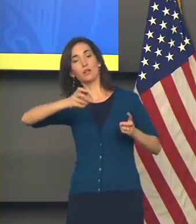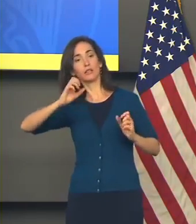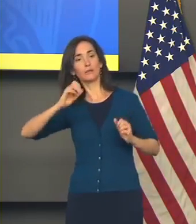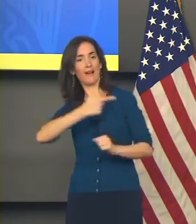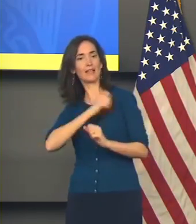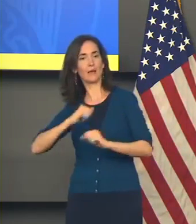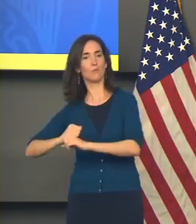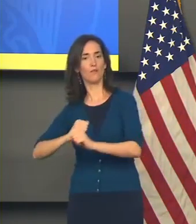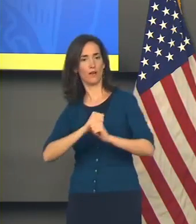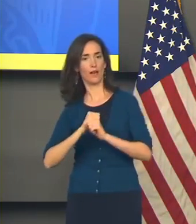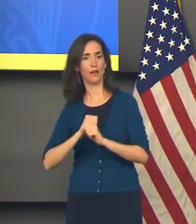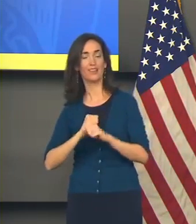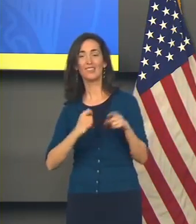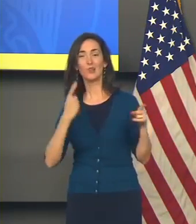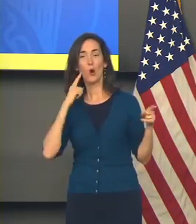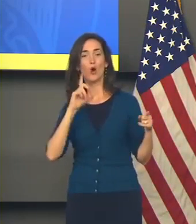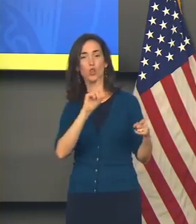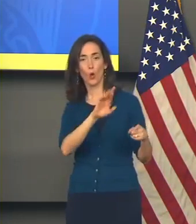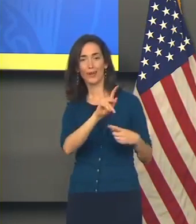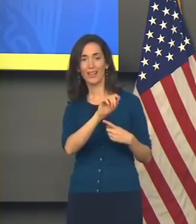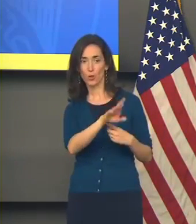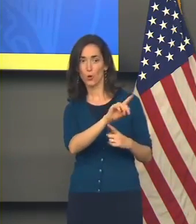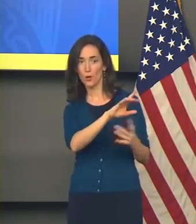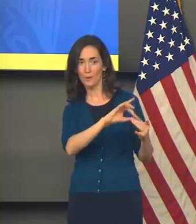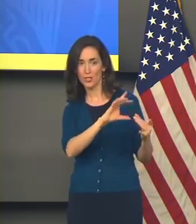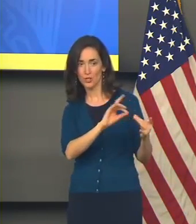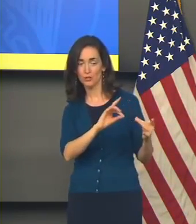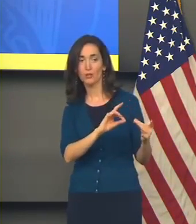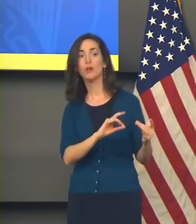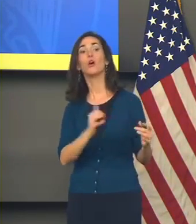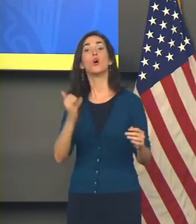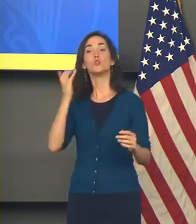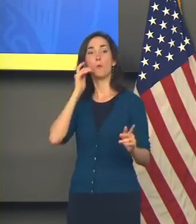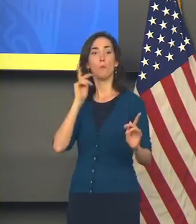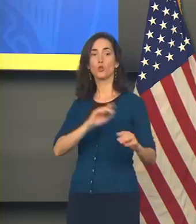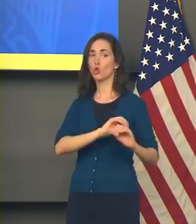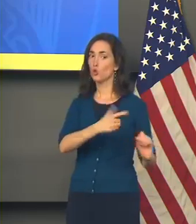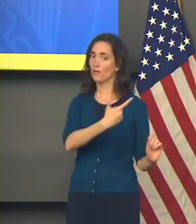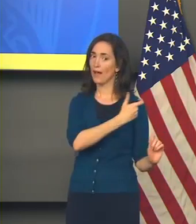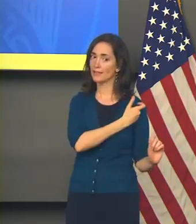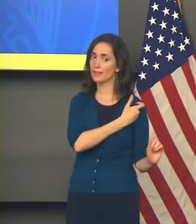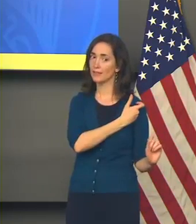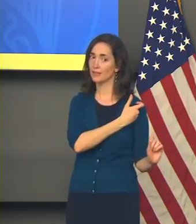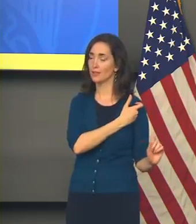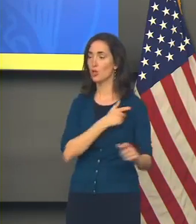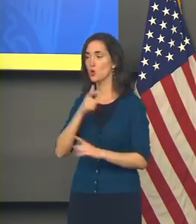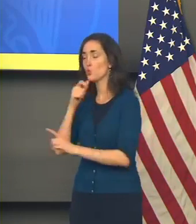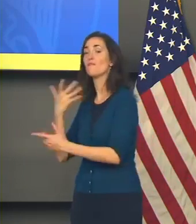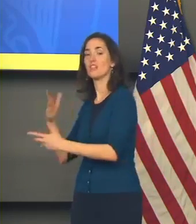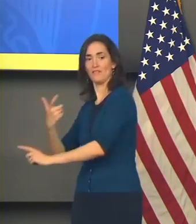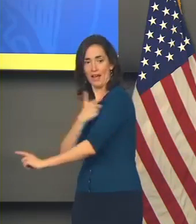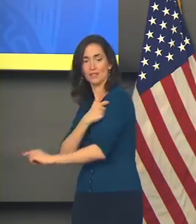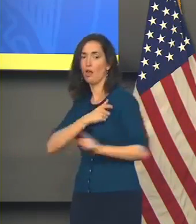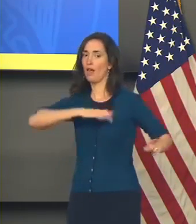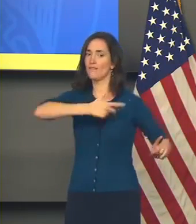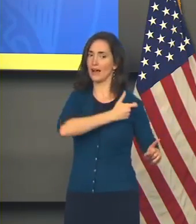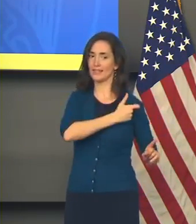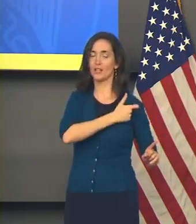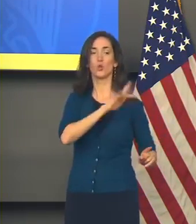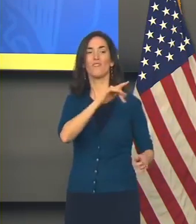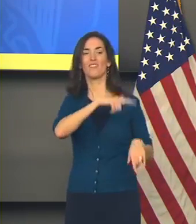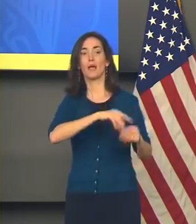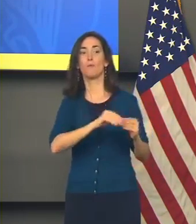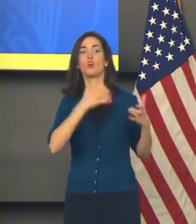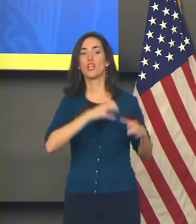Canter. And I'll say him again. You're 25 times less likely to be hospitalized. You're 25 times less likely to